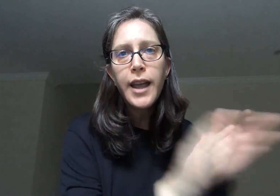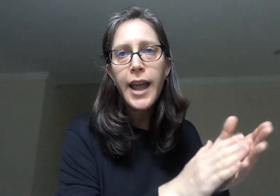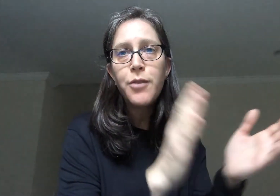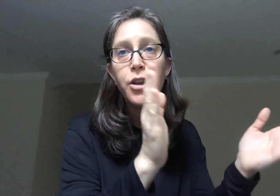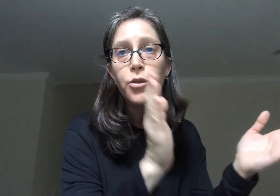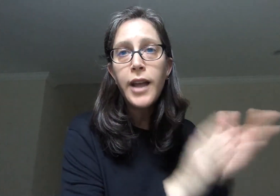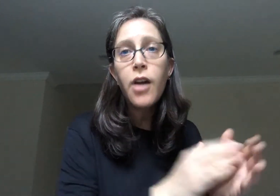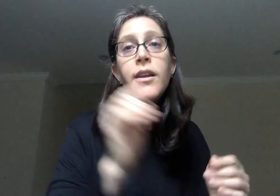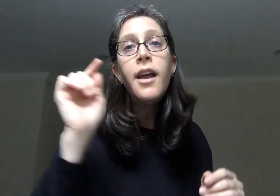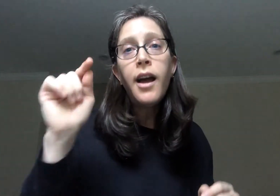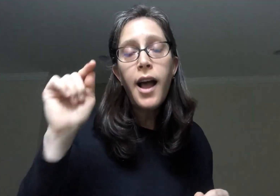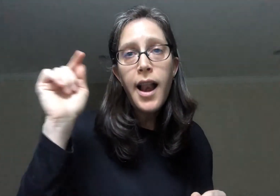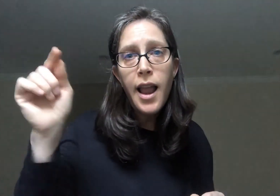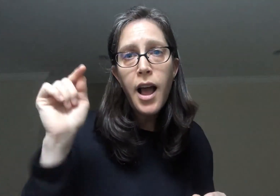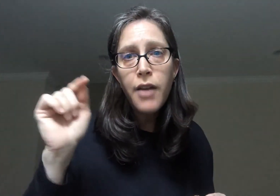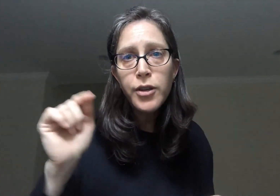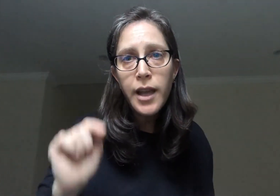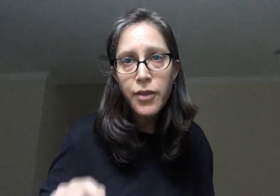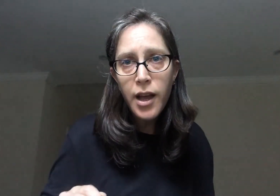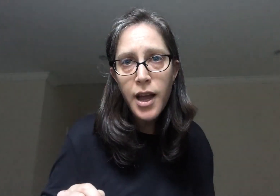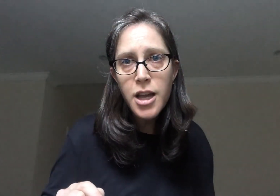And we go down. Chalav Udevash.